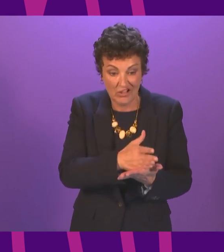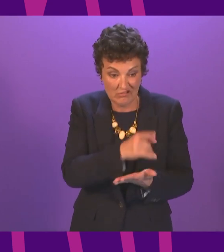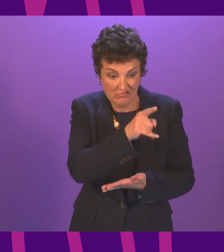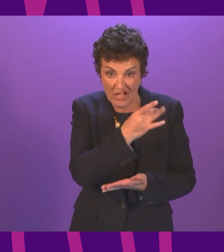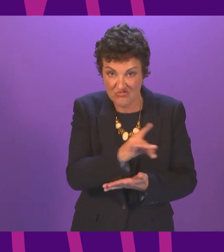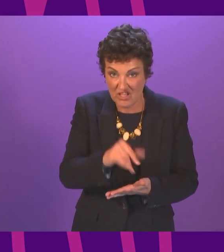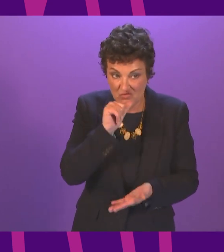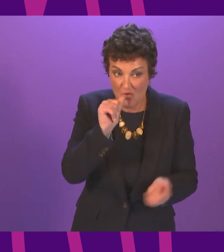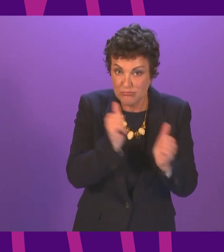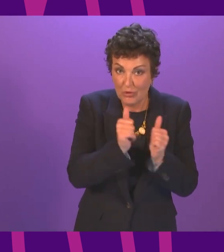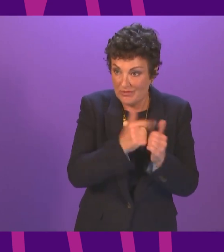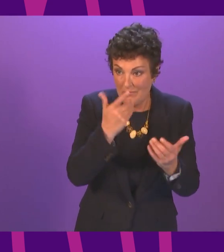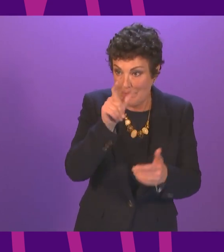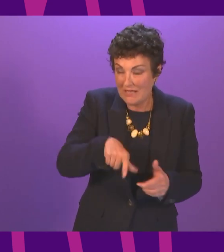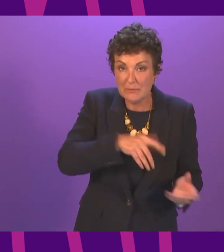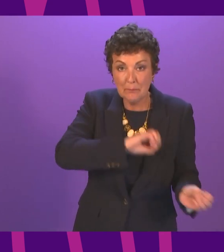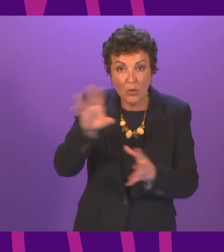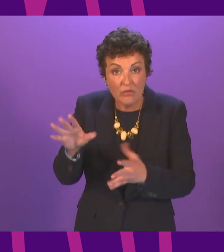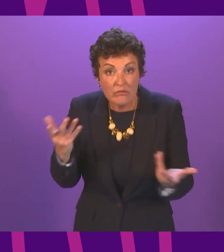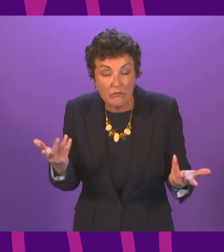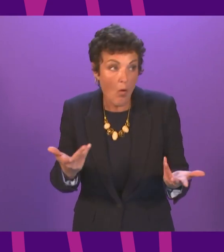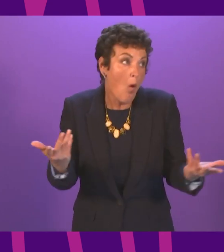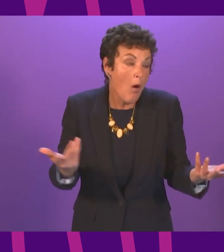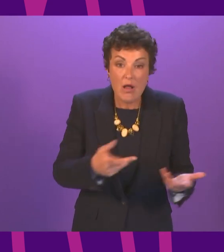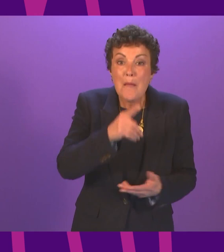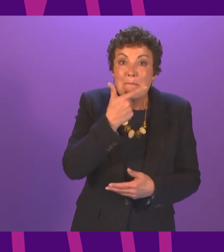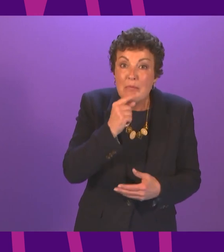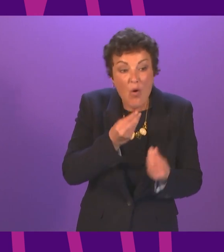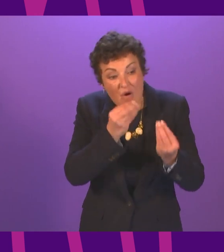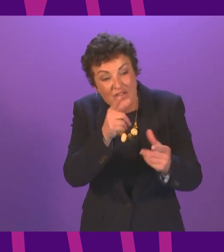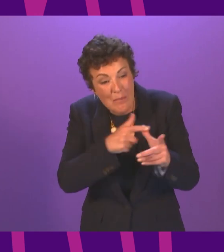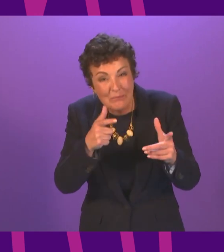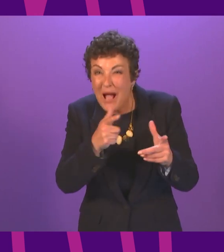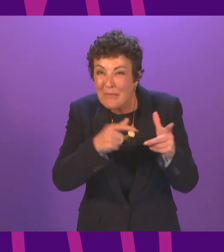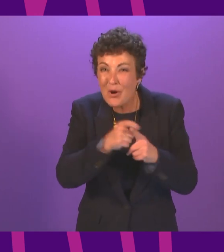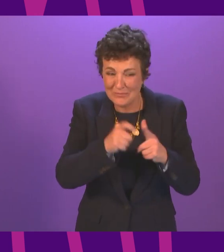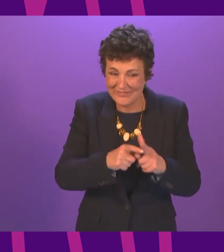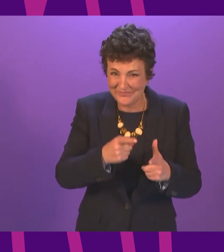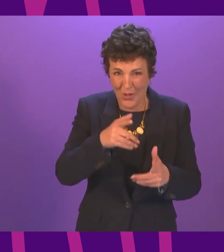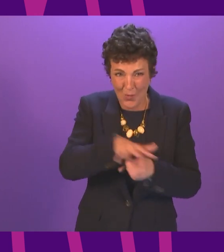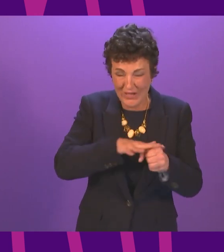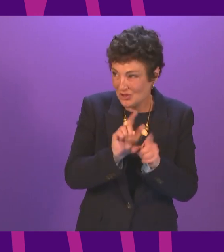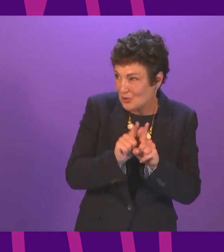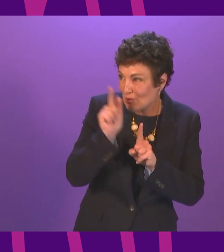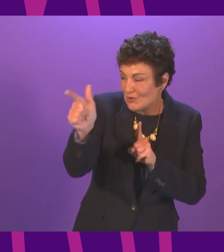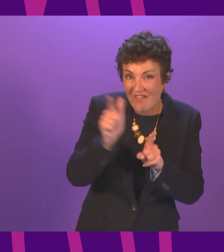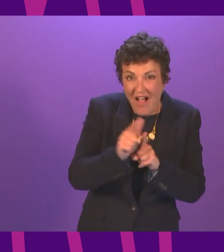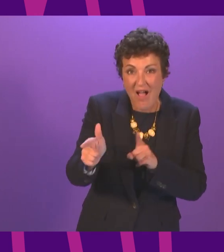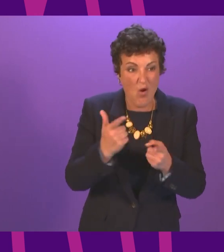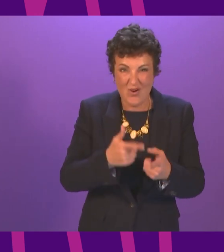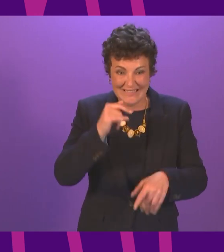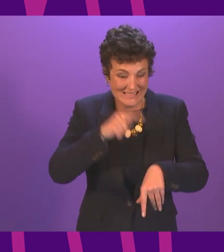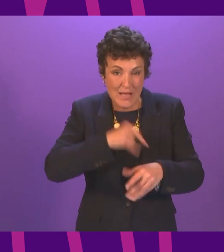people have moved? Are individuals being offered appointments at inconvenient times or in convenient locations where they do not have transport?